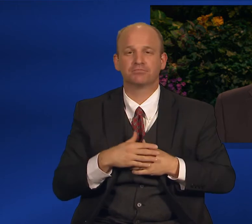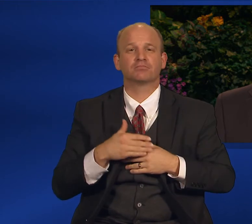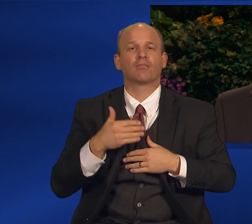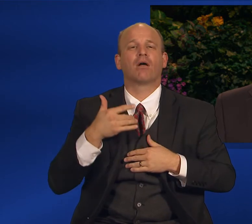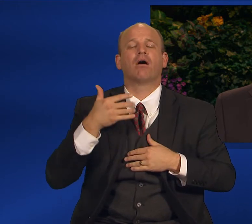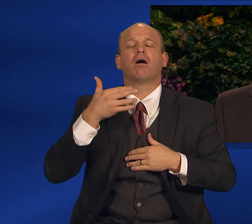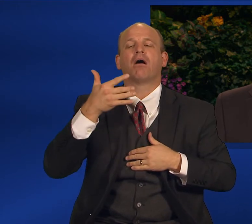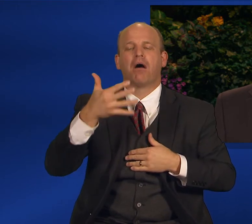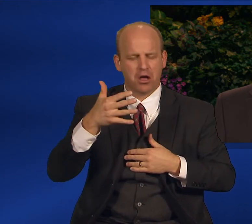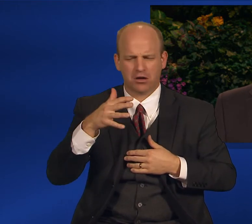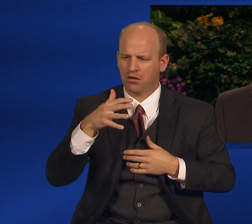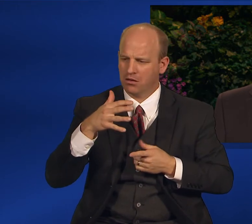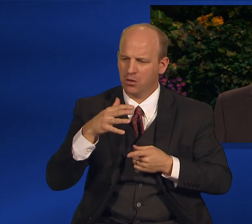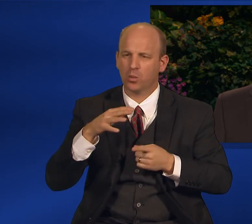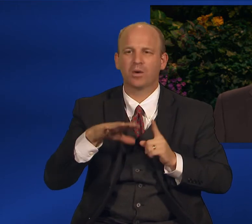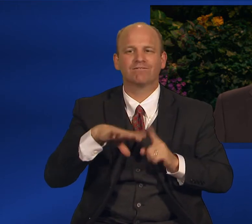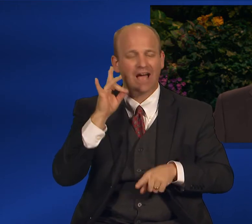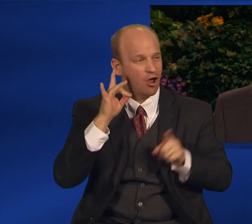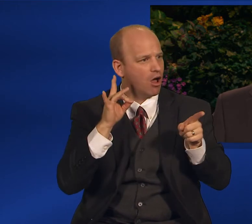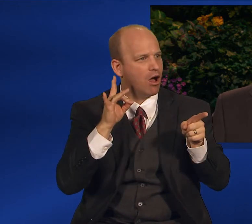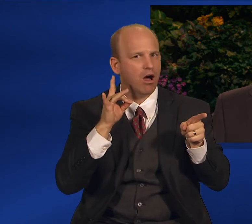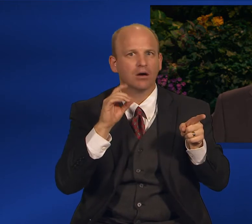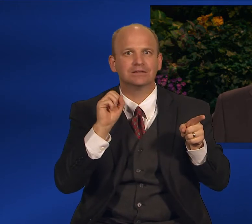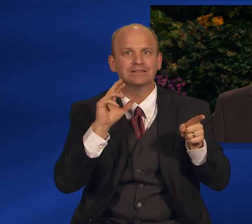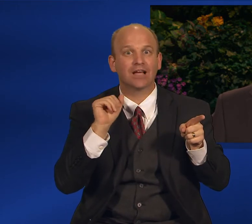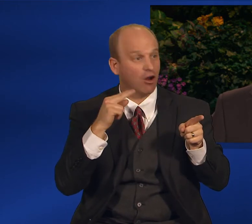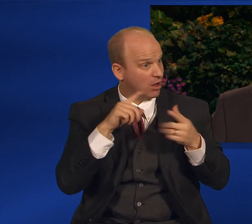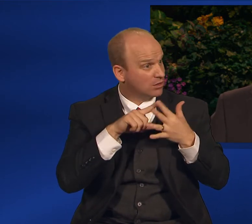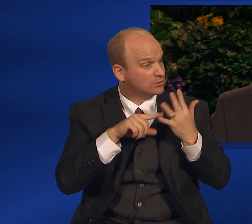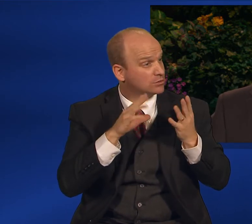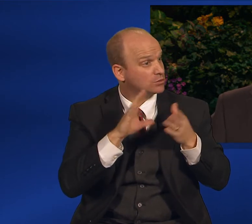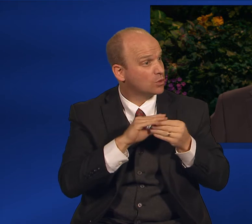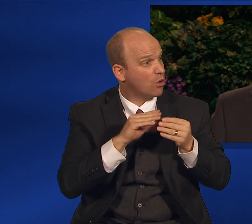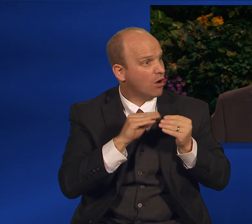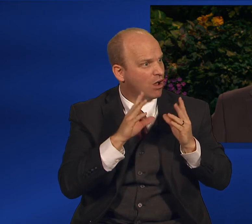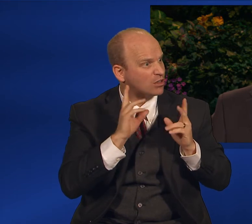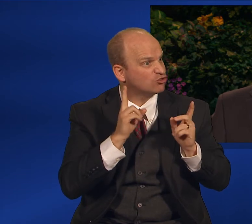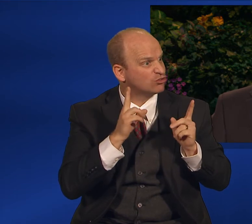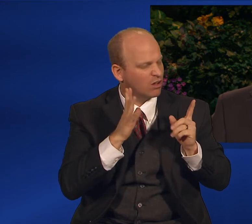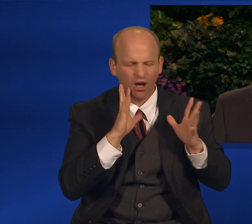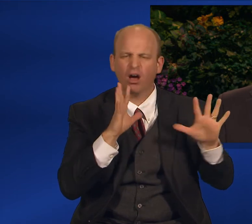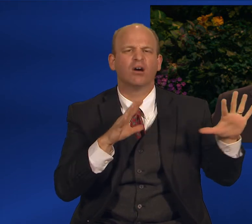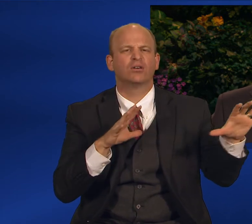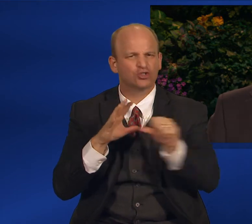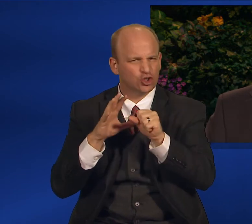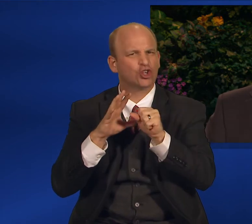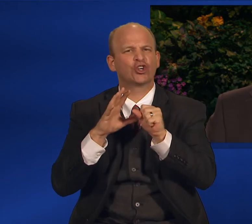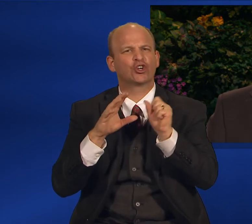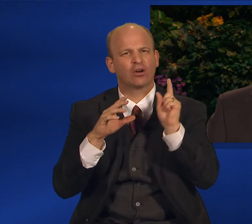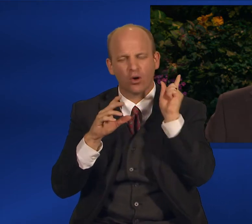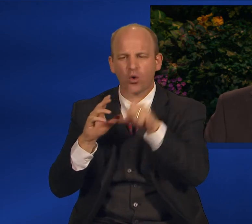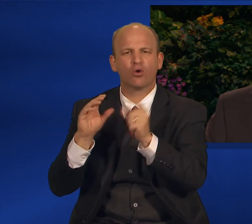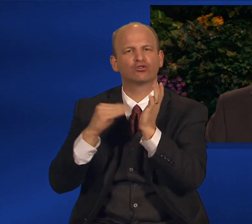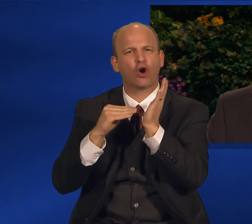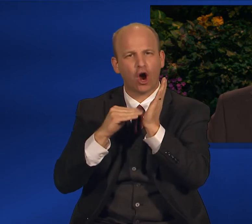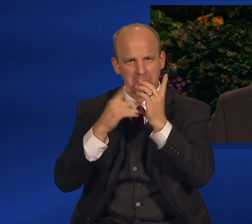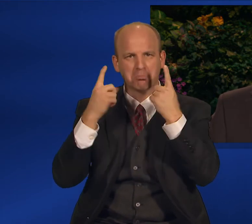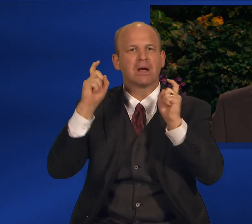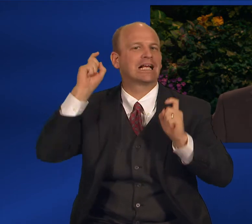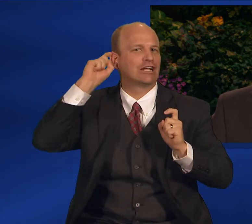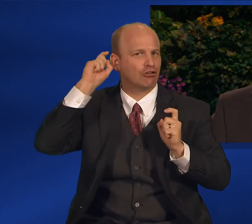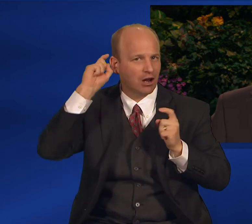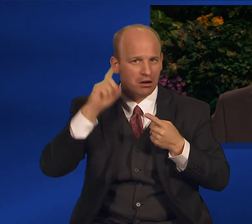aid. We got her to take adult schooling and she got her high school diploma. She went to night school and later